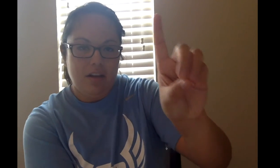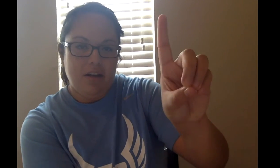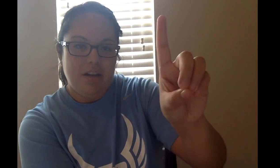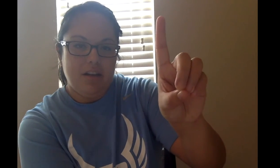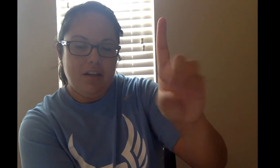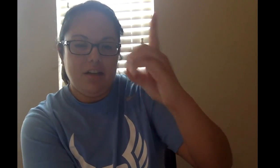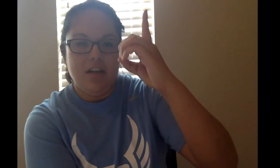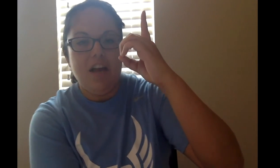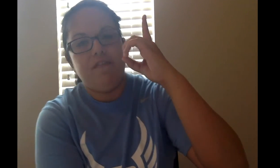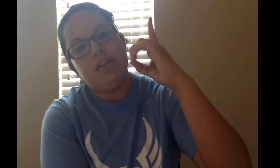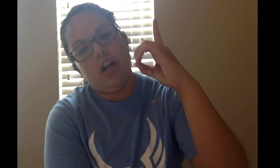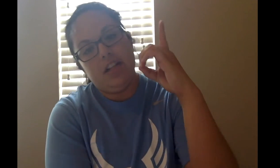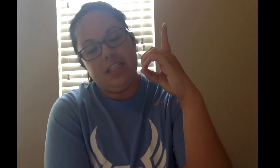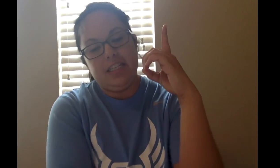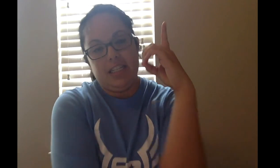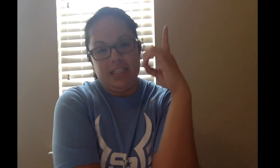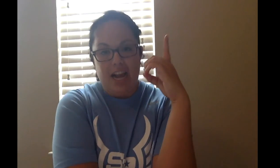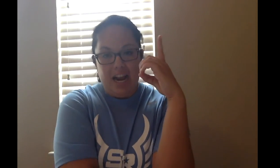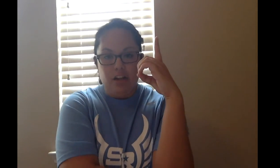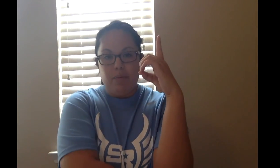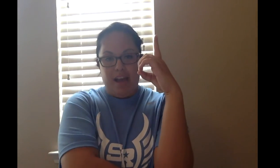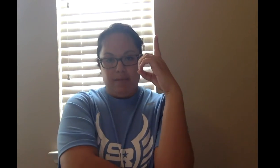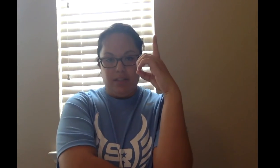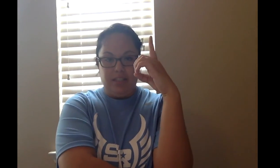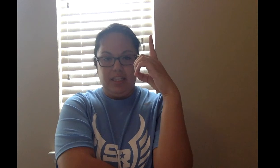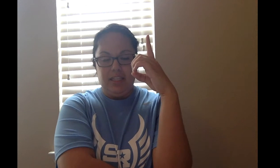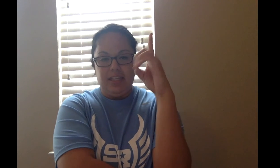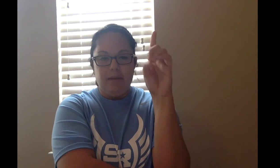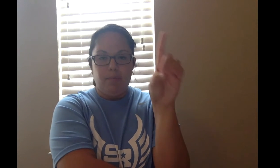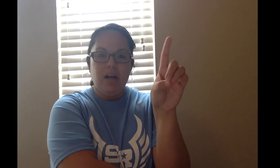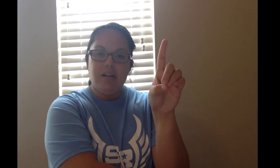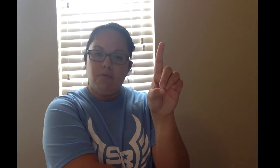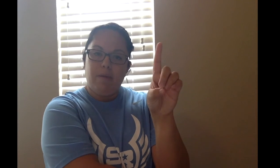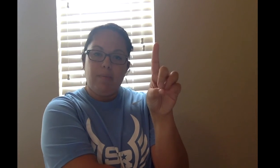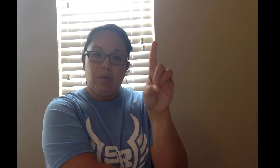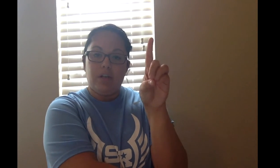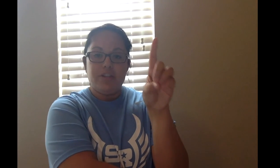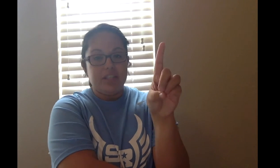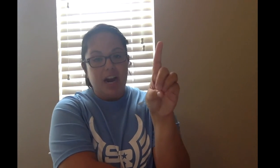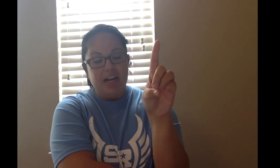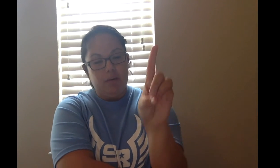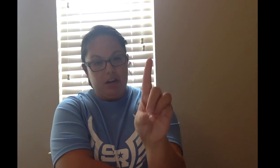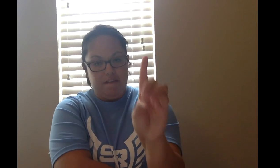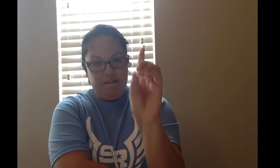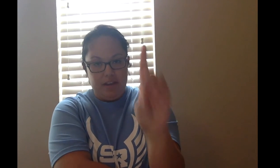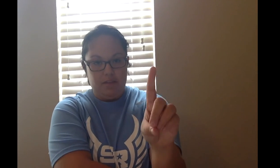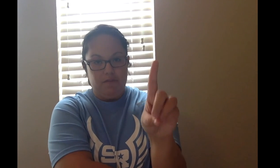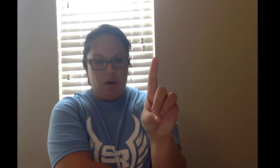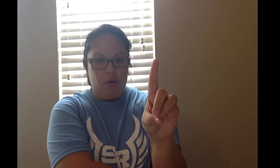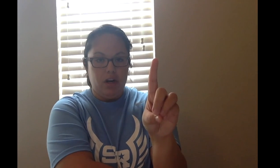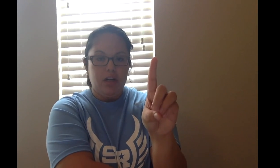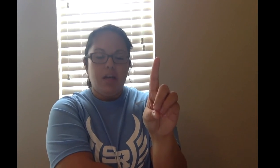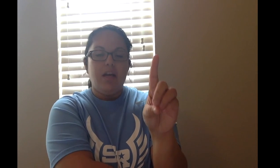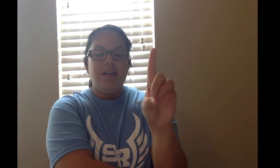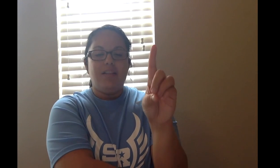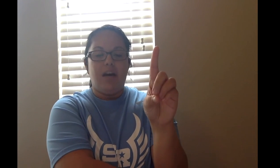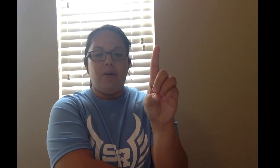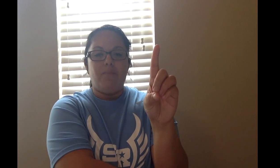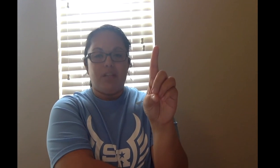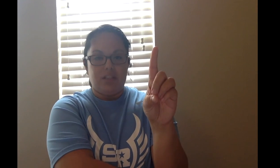if you turn the D to the side, you'll be able to see the D, but remember when you're signing, we're going to face it forward. So let's